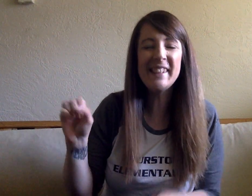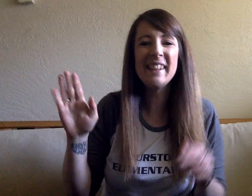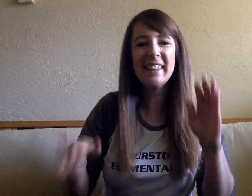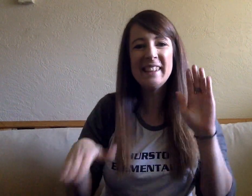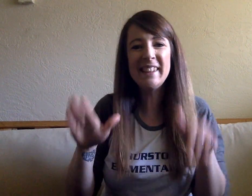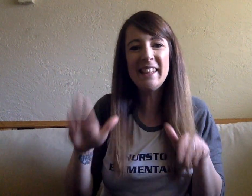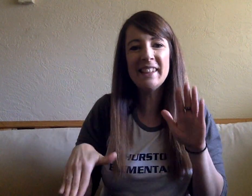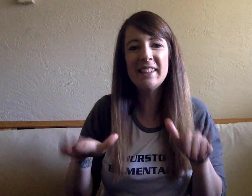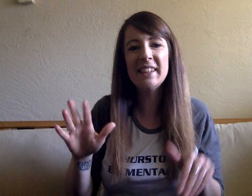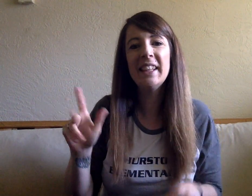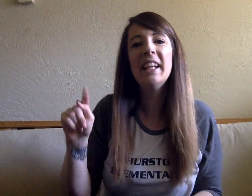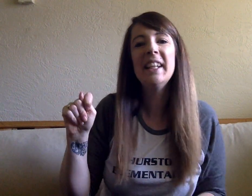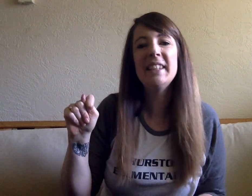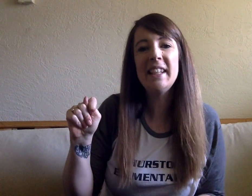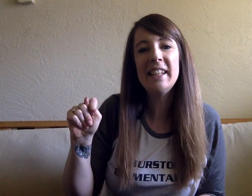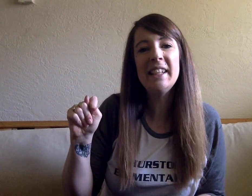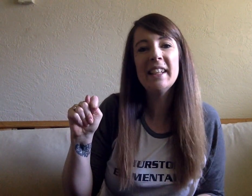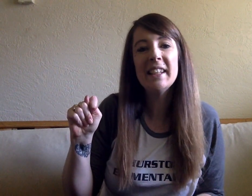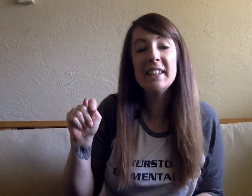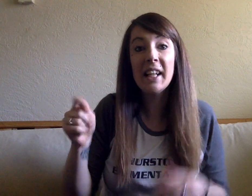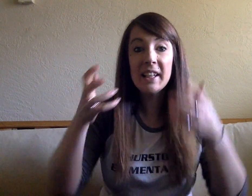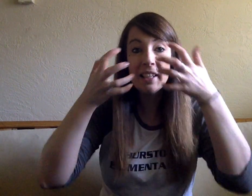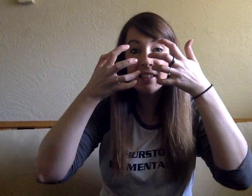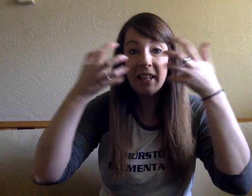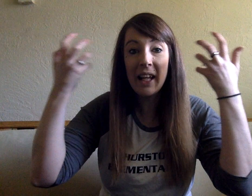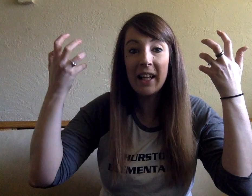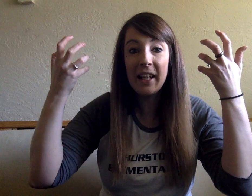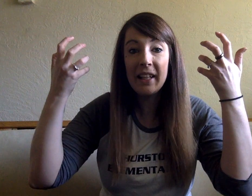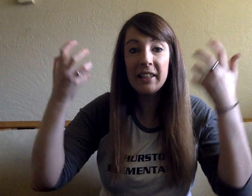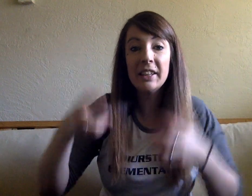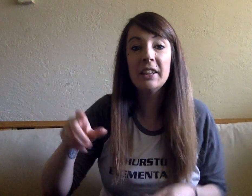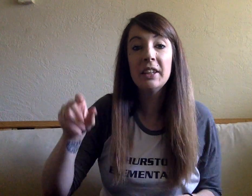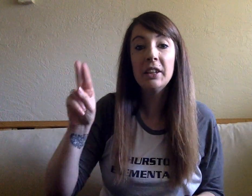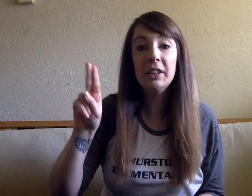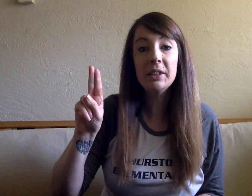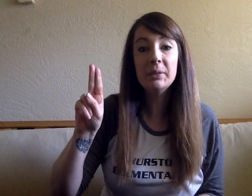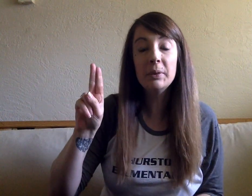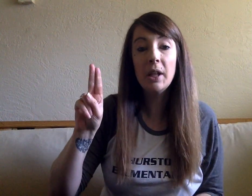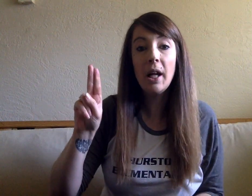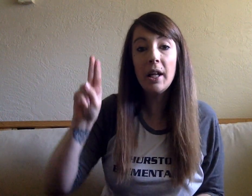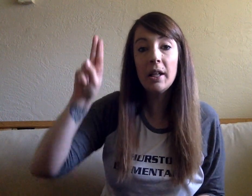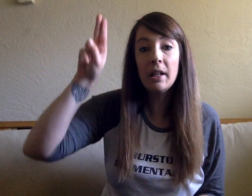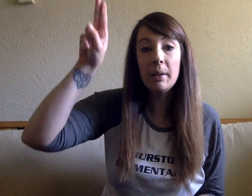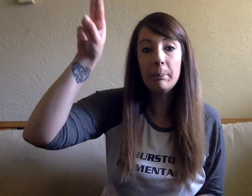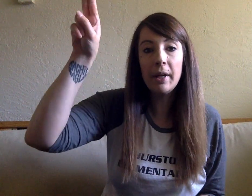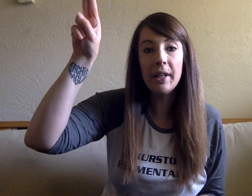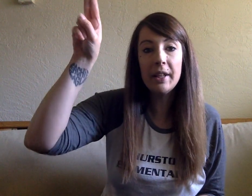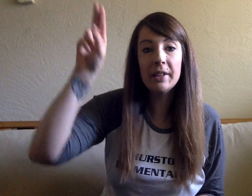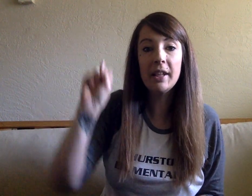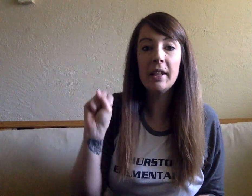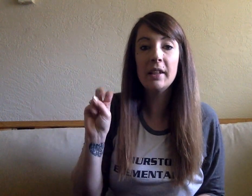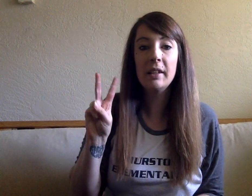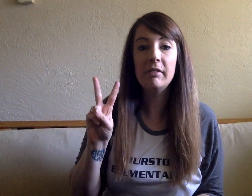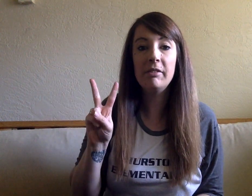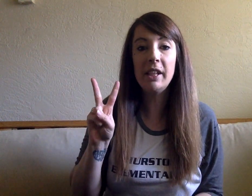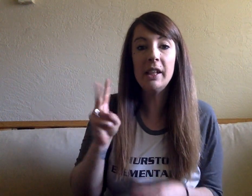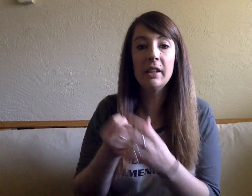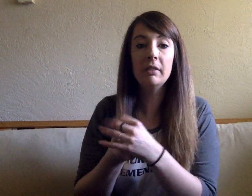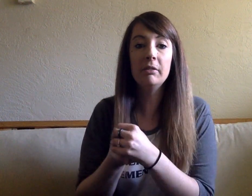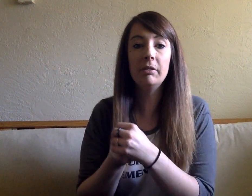S. Seal. T. T. Tiger. U. A. Umbrella. V. V.